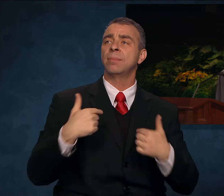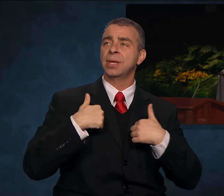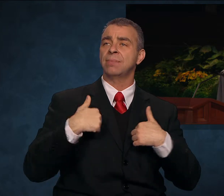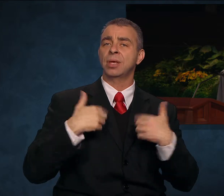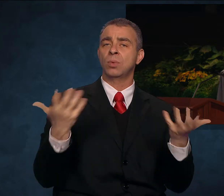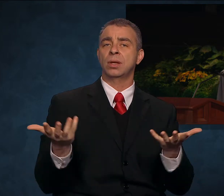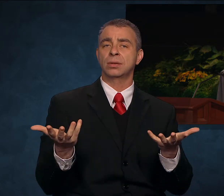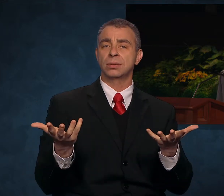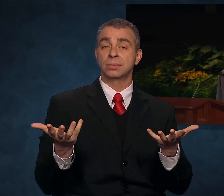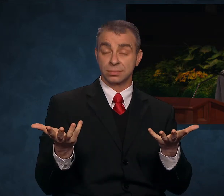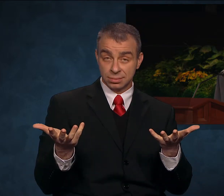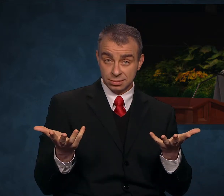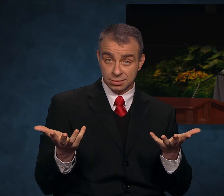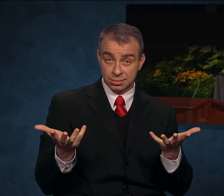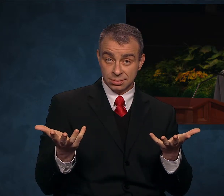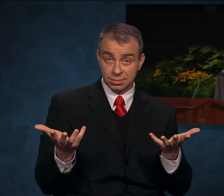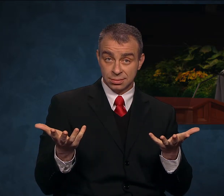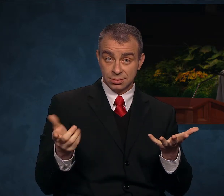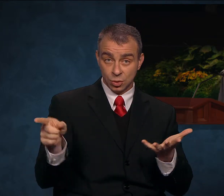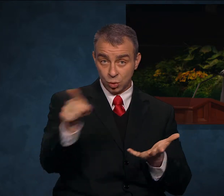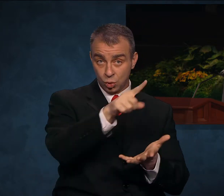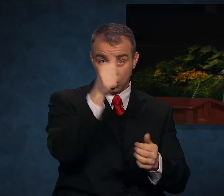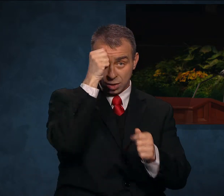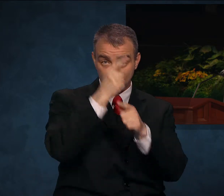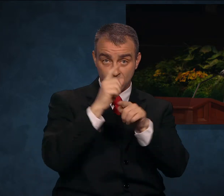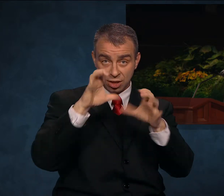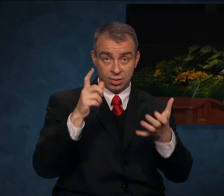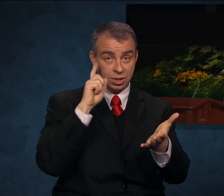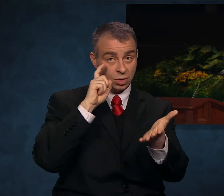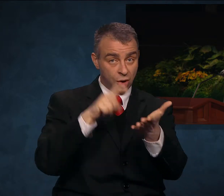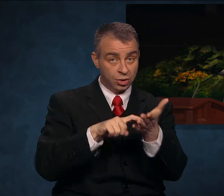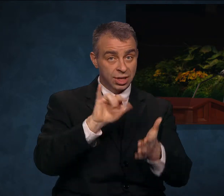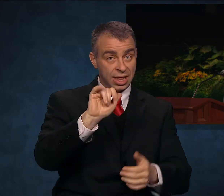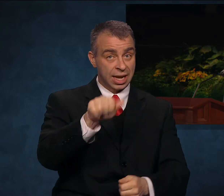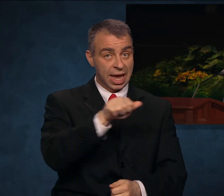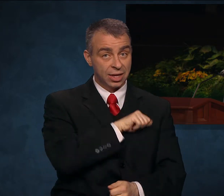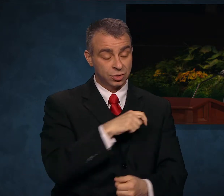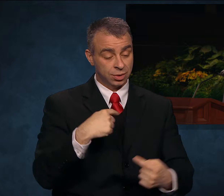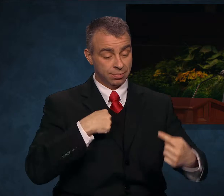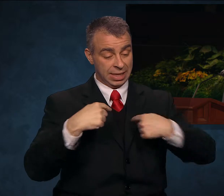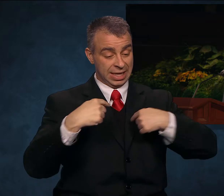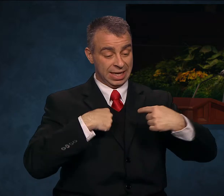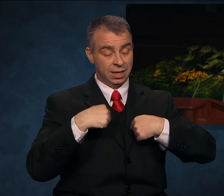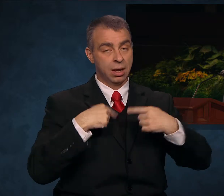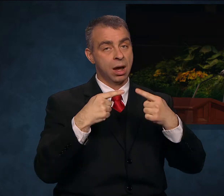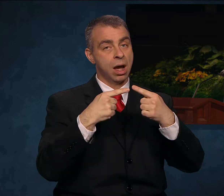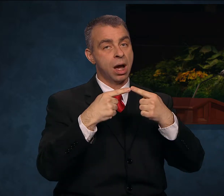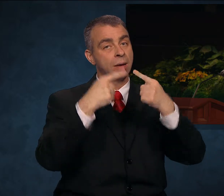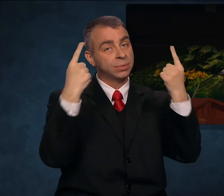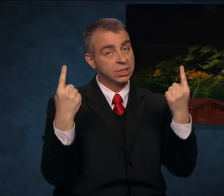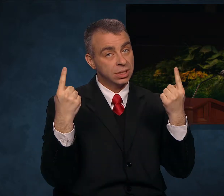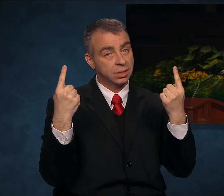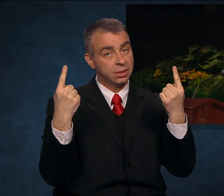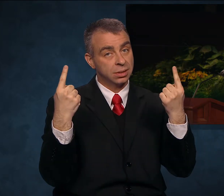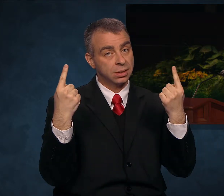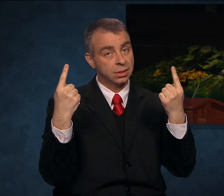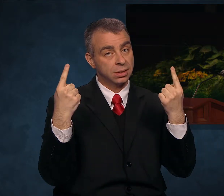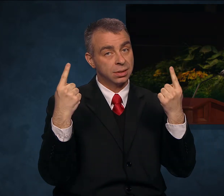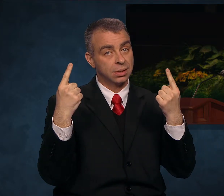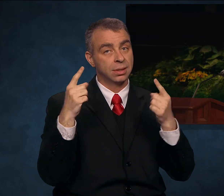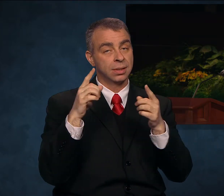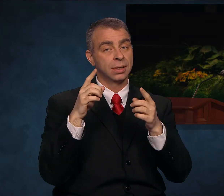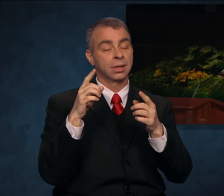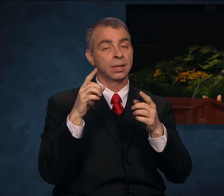can see that this attitude is clearly contrary to the spirit required to build God's kingdom.